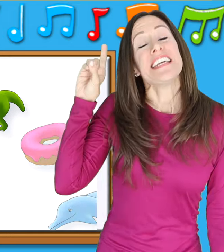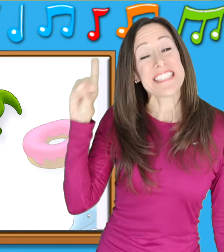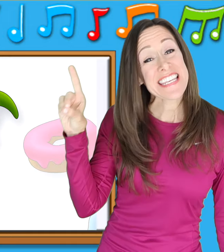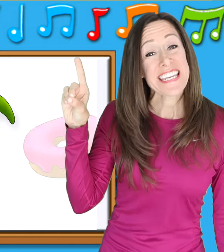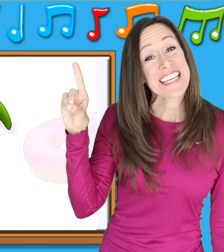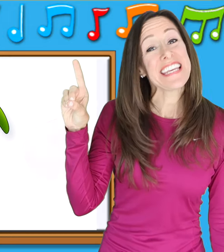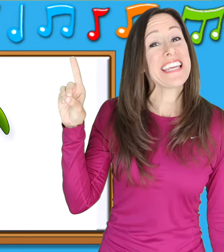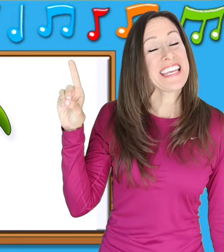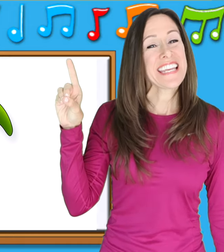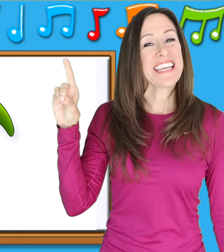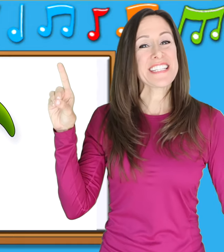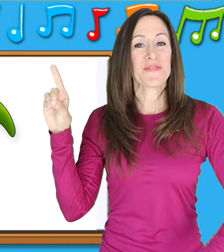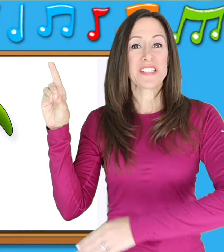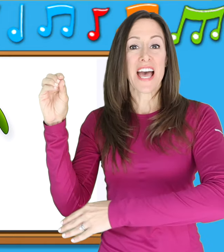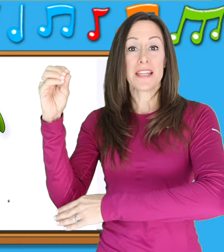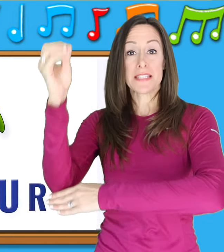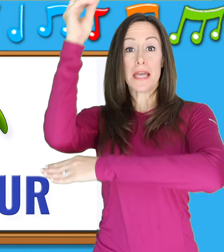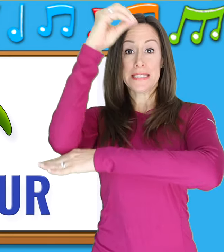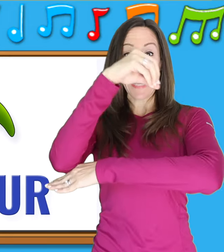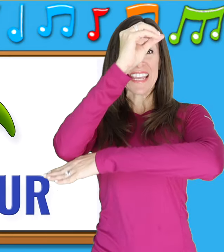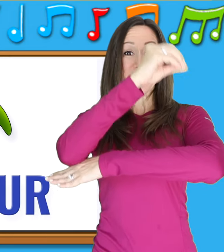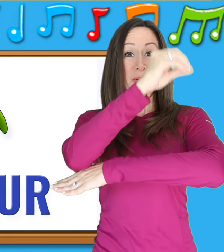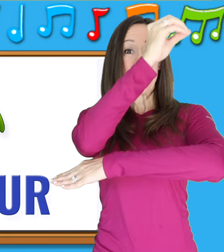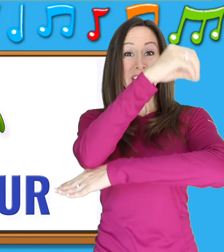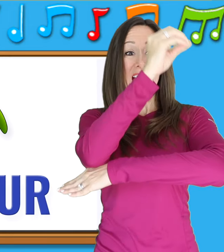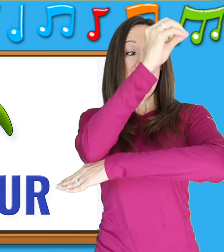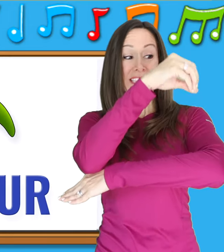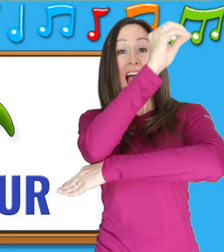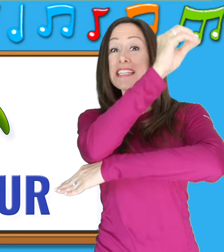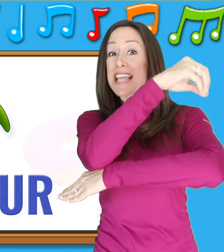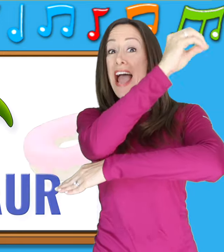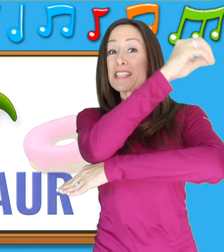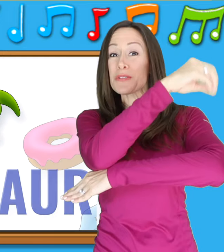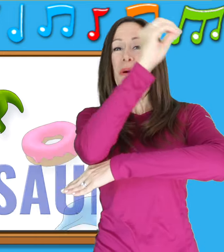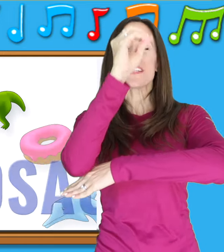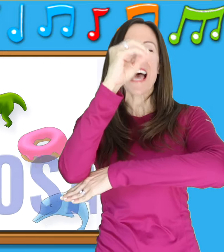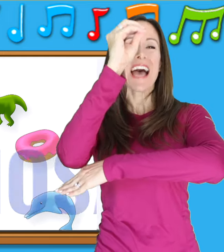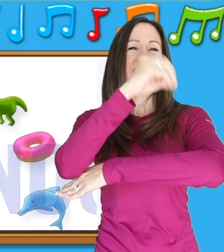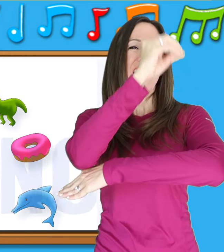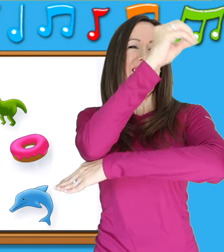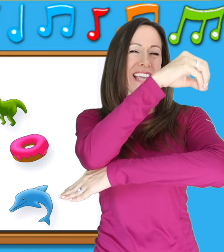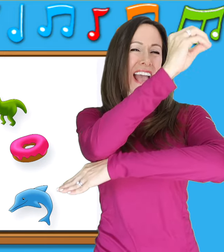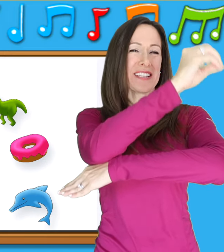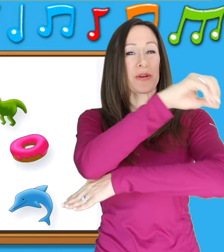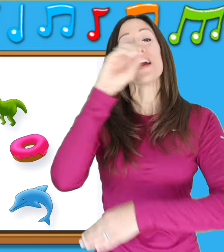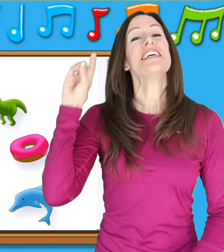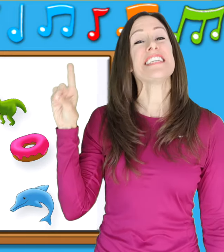D is for d-d-dinosaur, d-d-dinosaur, d-d-dinosaur D